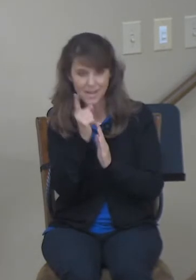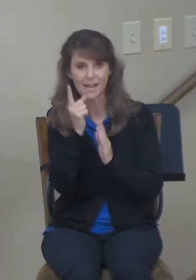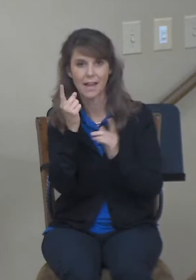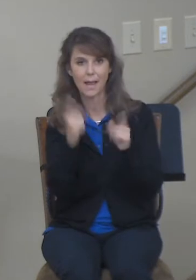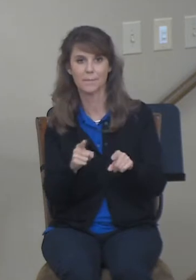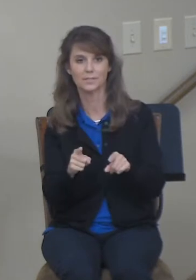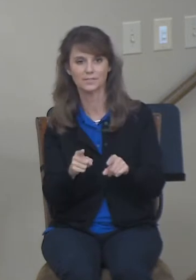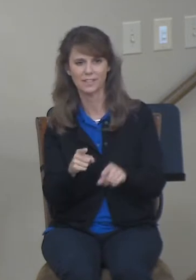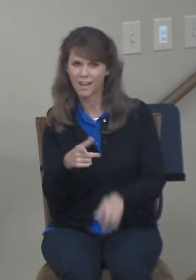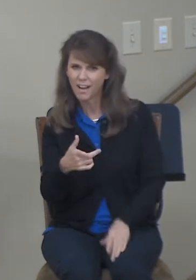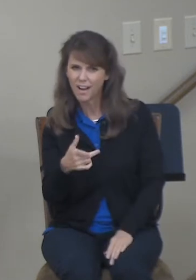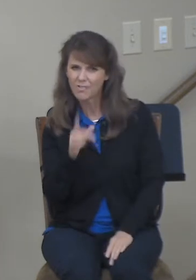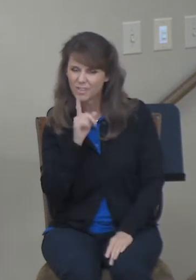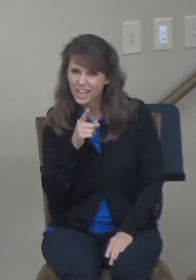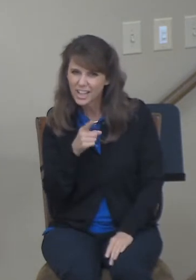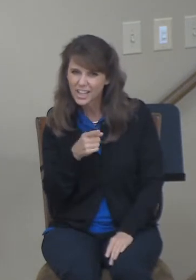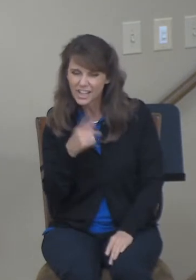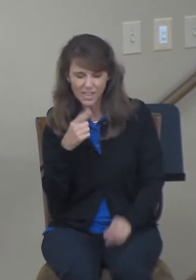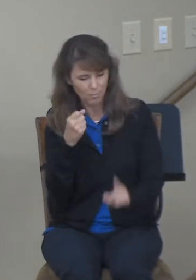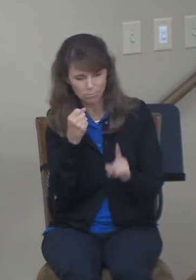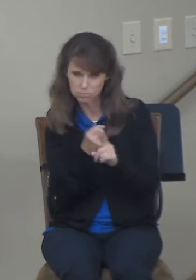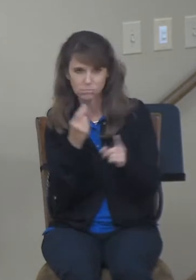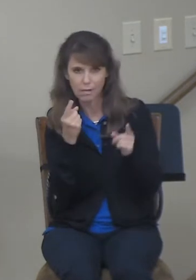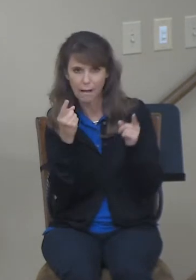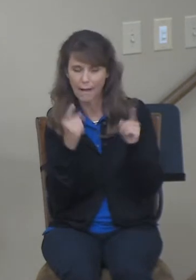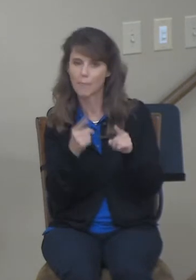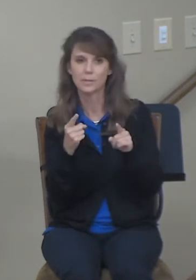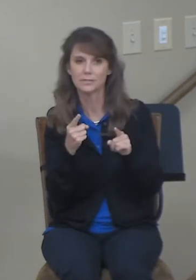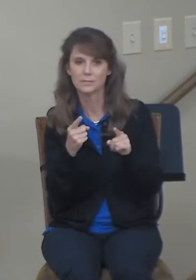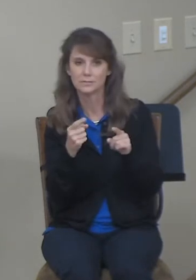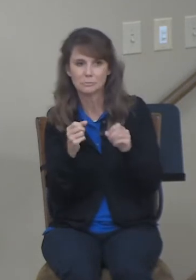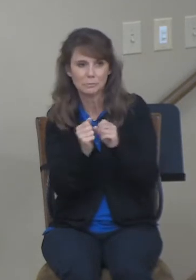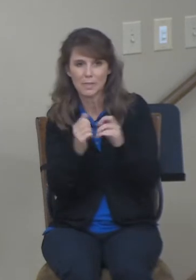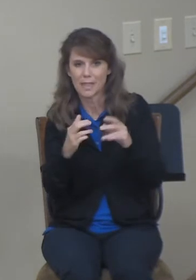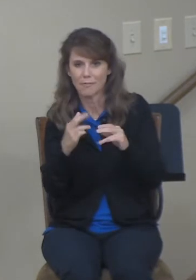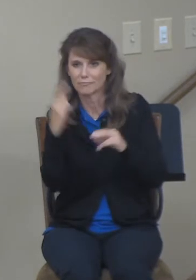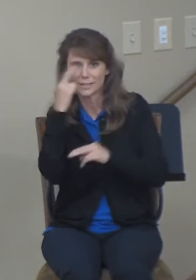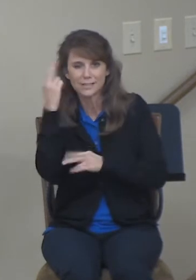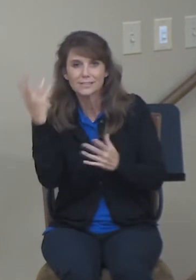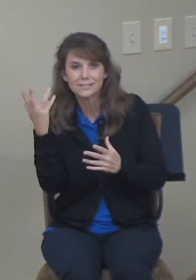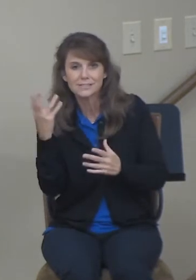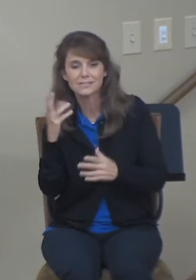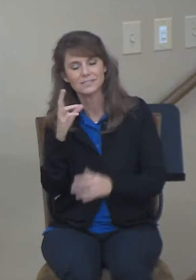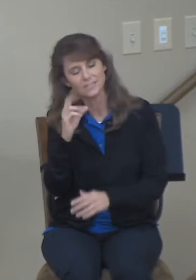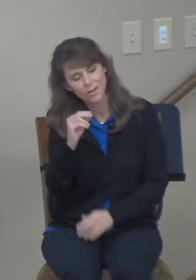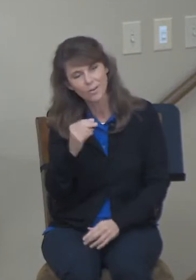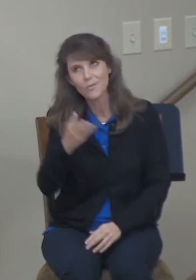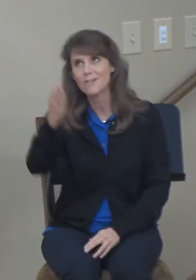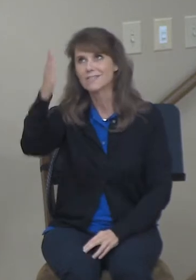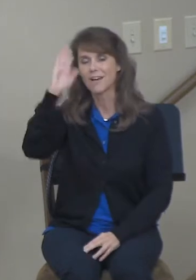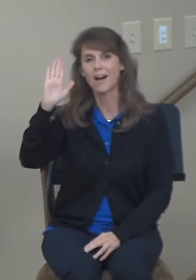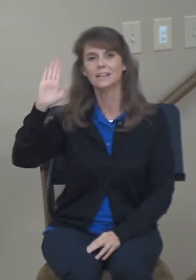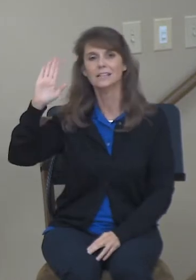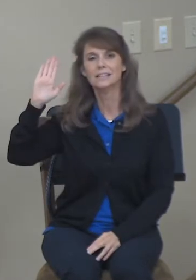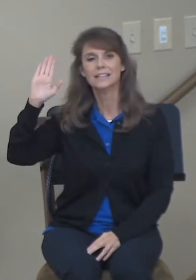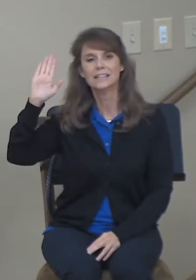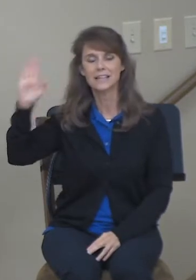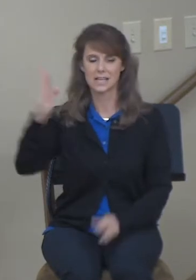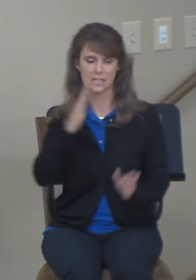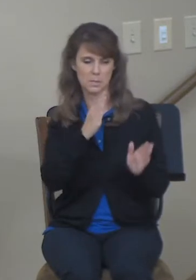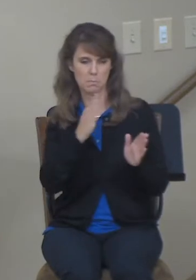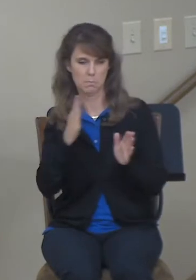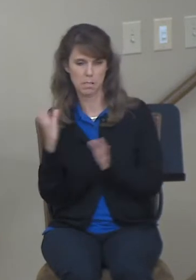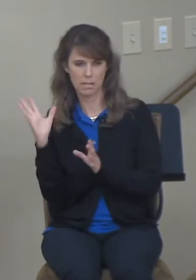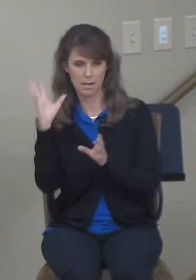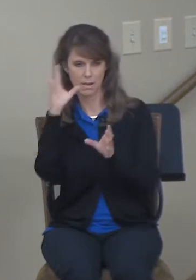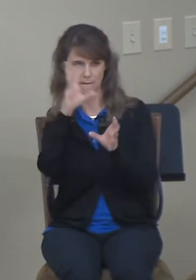coincidence that this near kinsman is walking by? No, you're meant to understand that God's providence is at work to bring